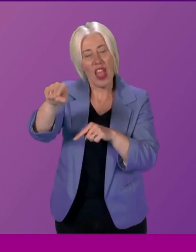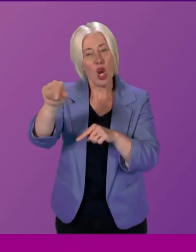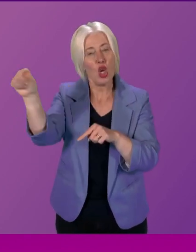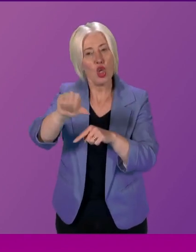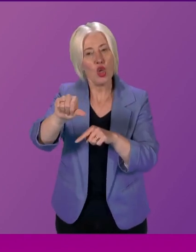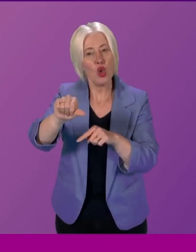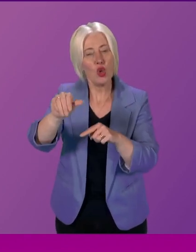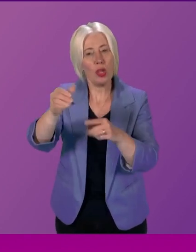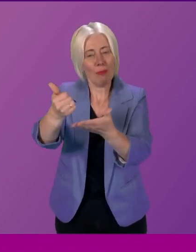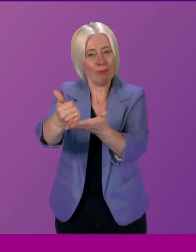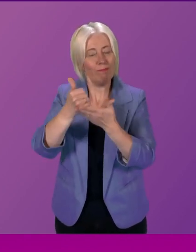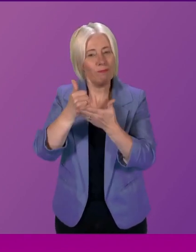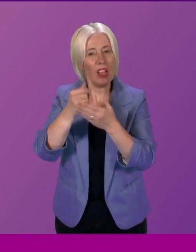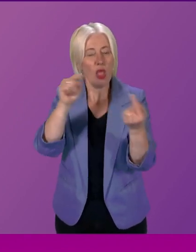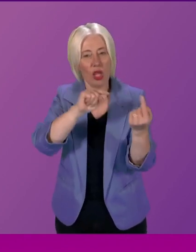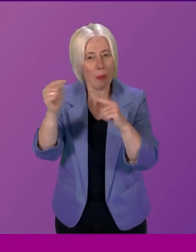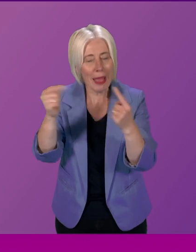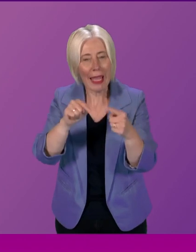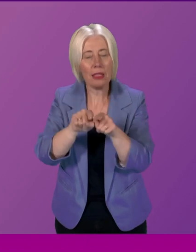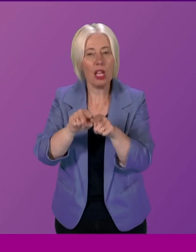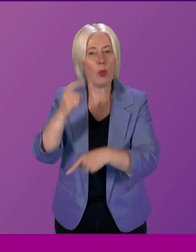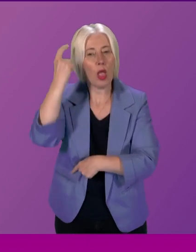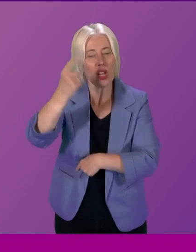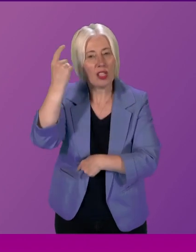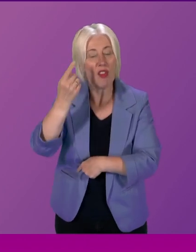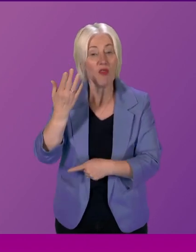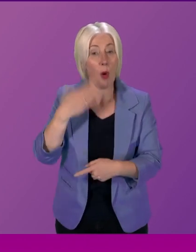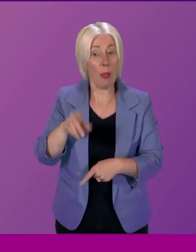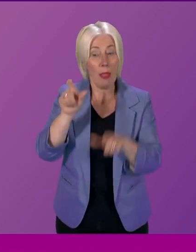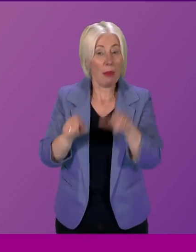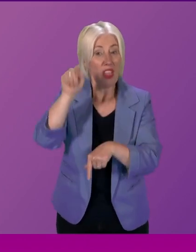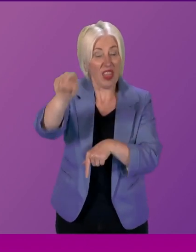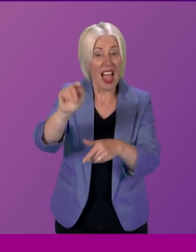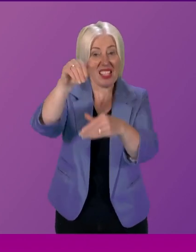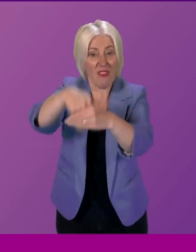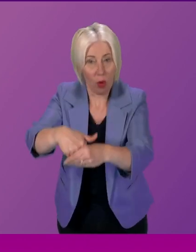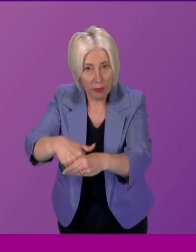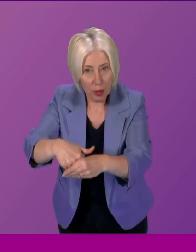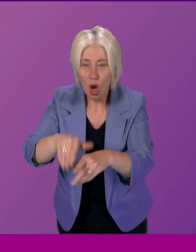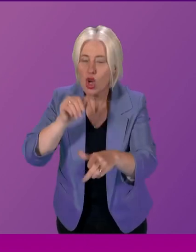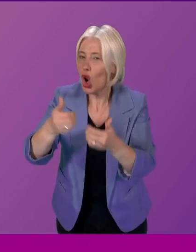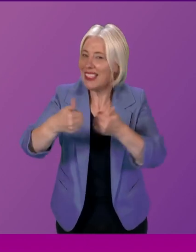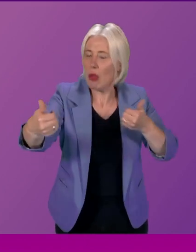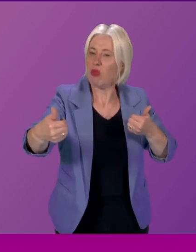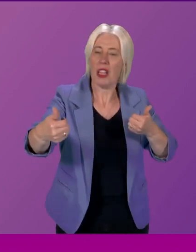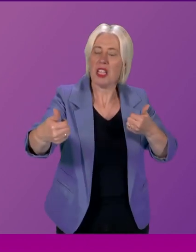the debate and consideration of the elected representatives, not to act as a separate